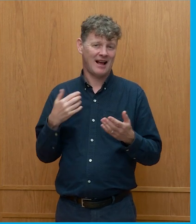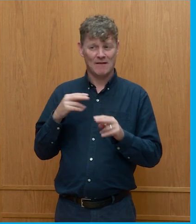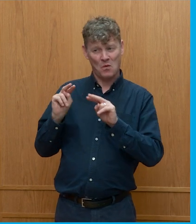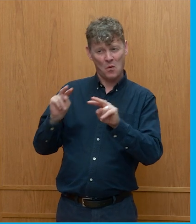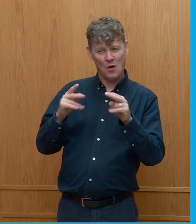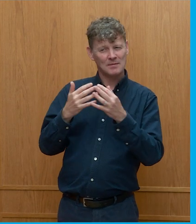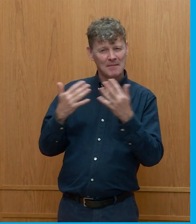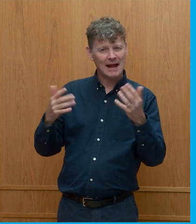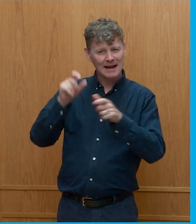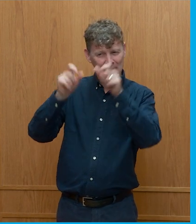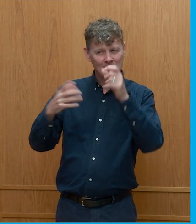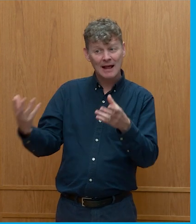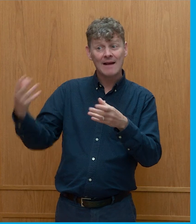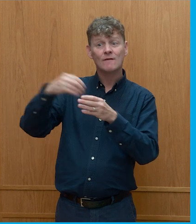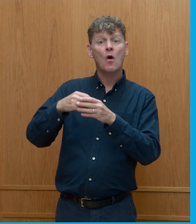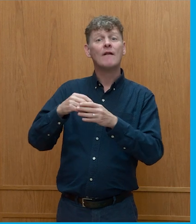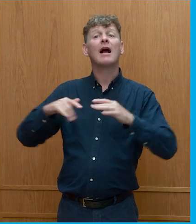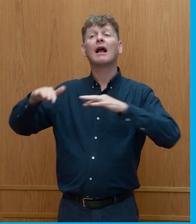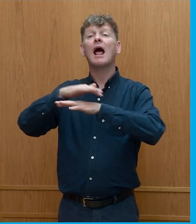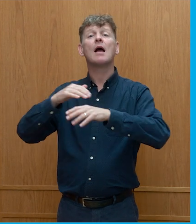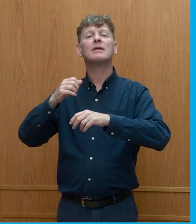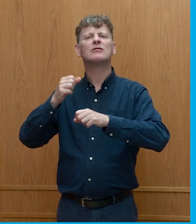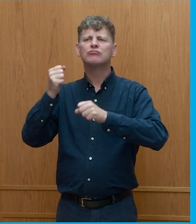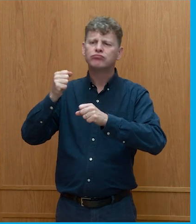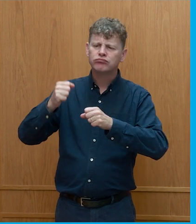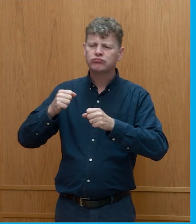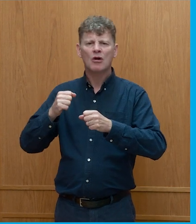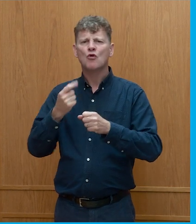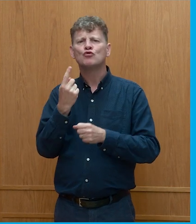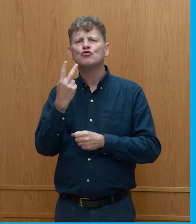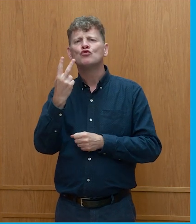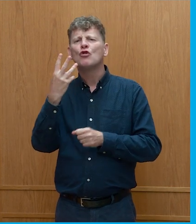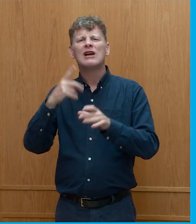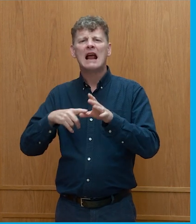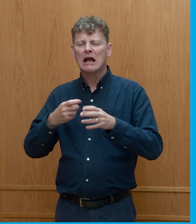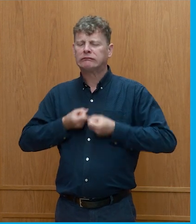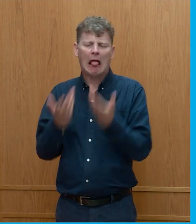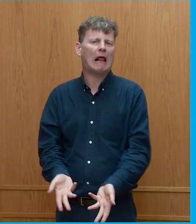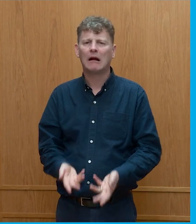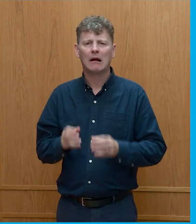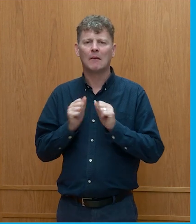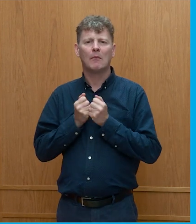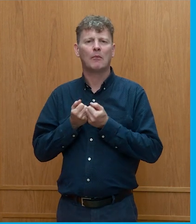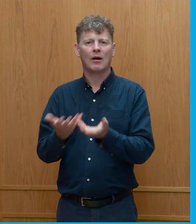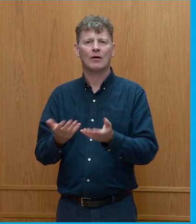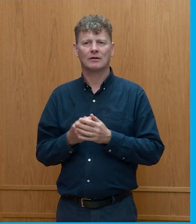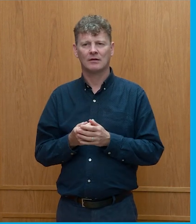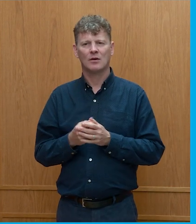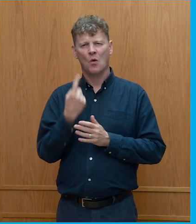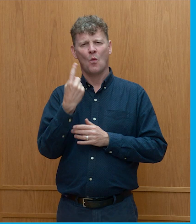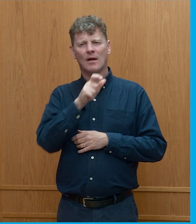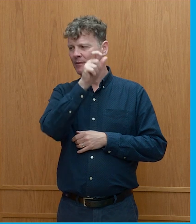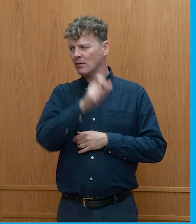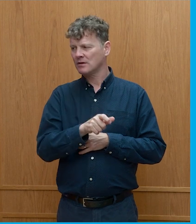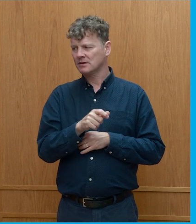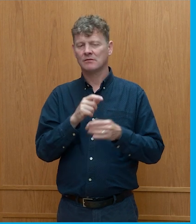get involved in climate change for two or three years and then burn out. And I think it was Arnie Ness, the conservationist, who said if